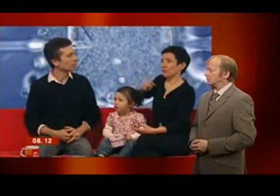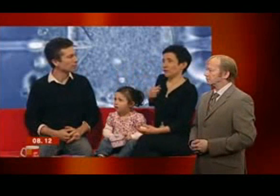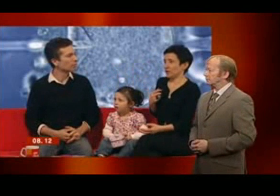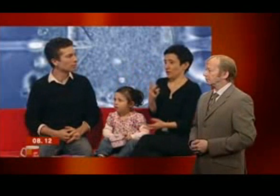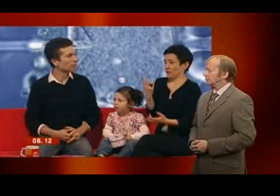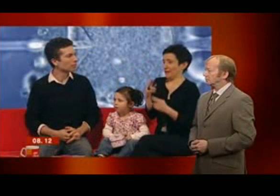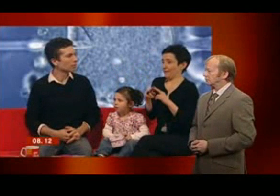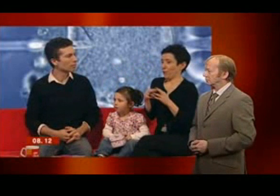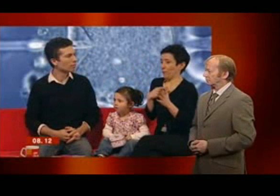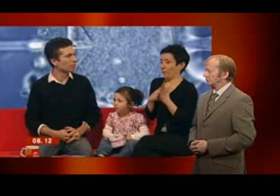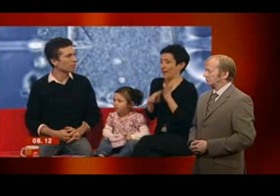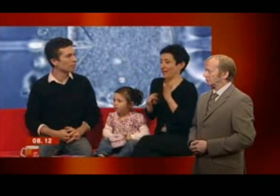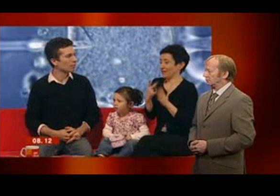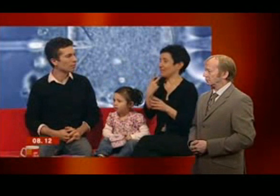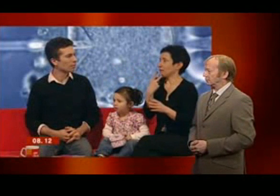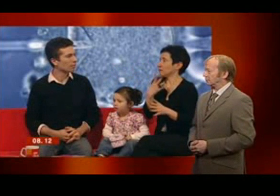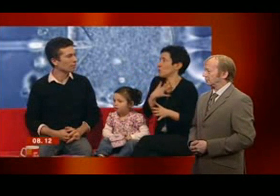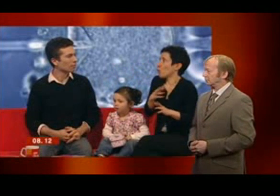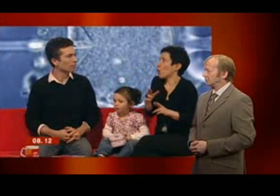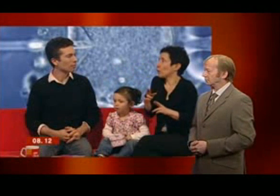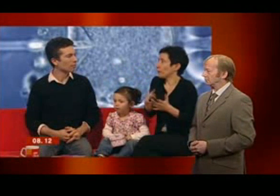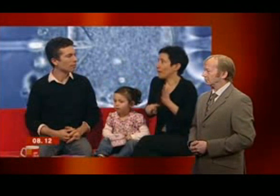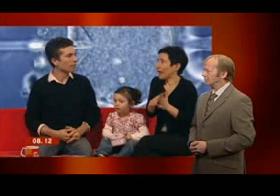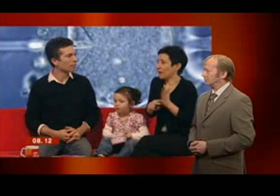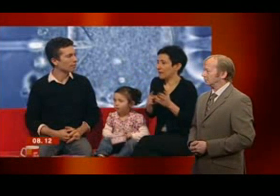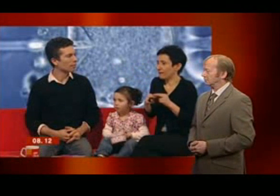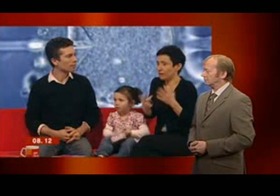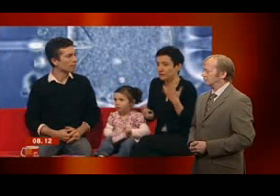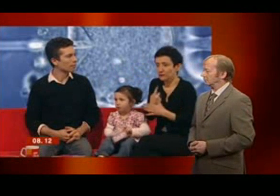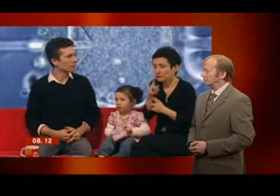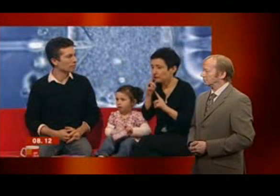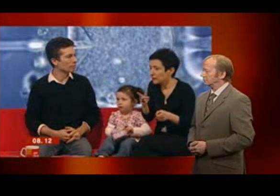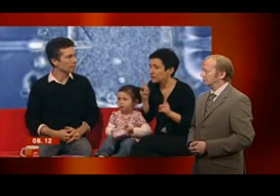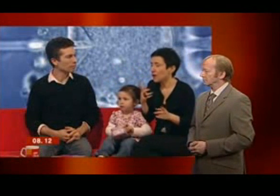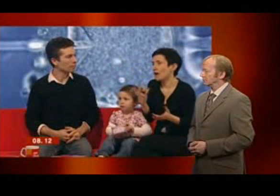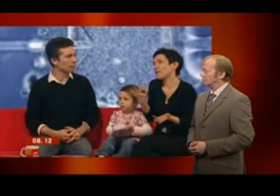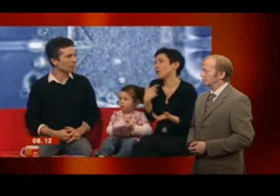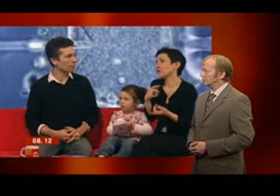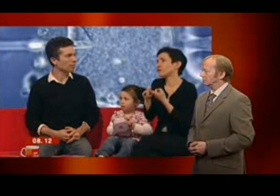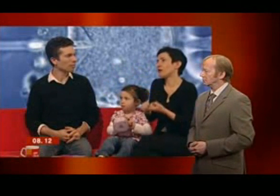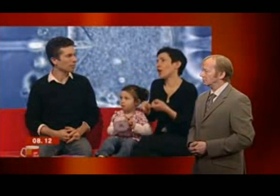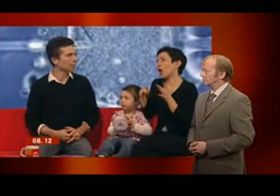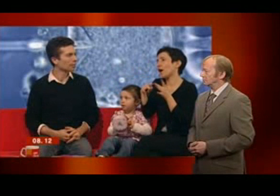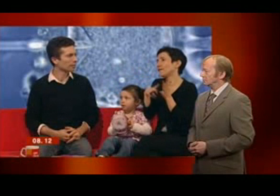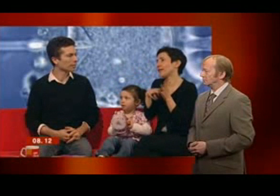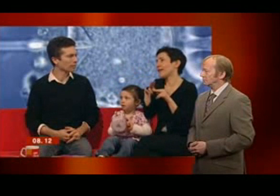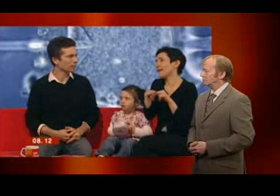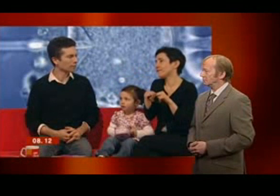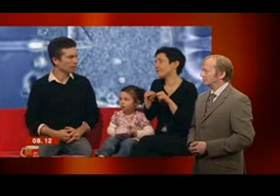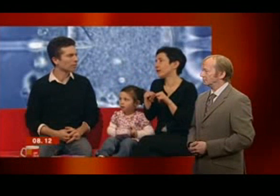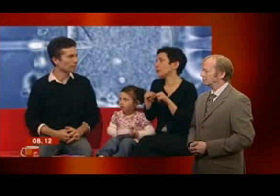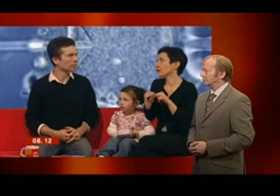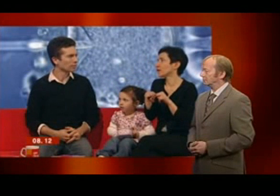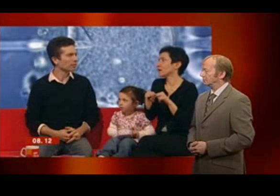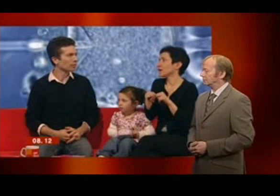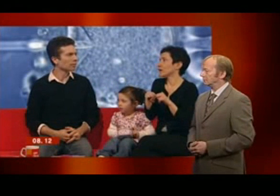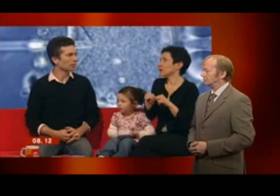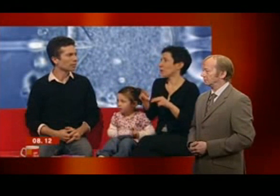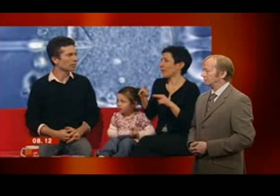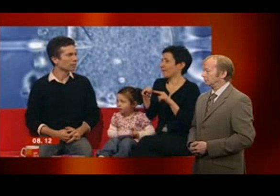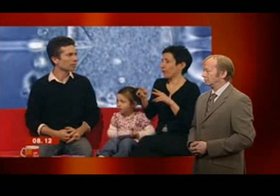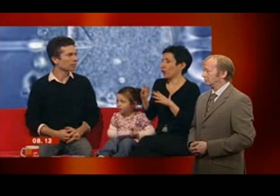their second child, who would be conceived in vitro, is not able to hear. Artist and designer Tomato Lici